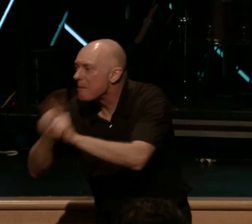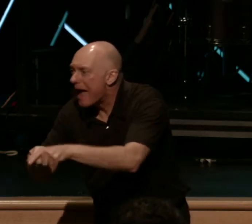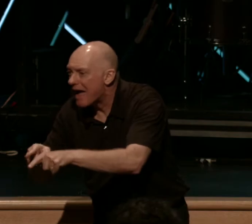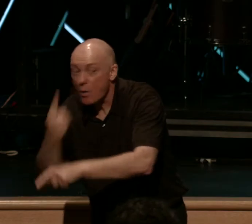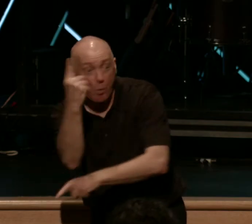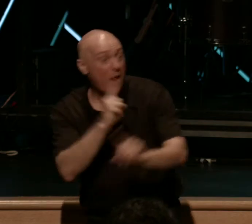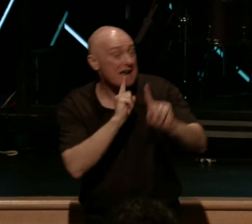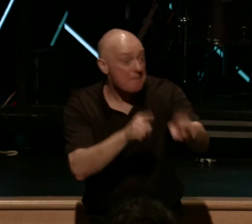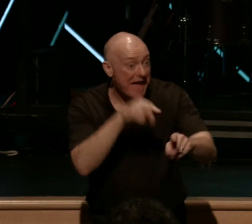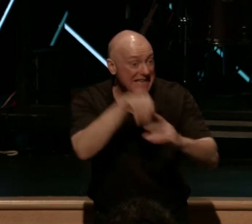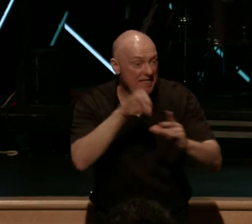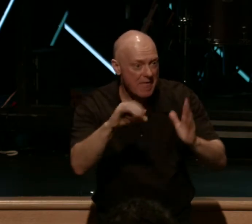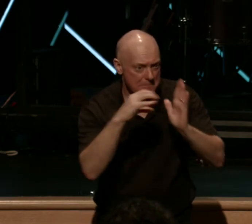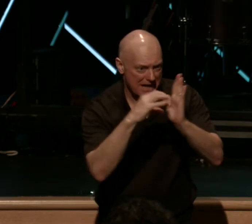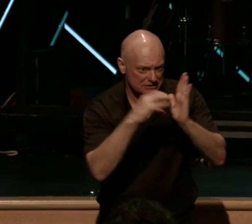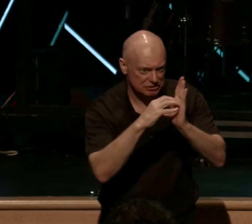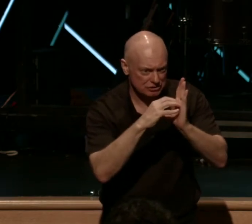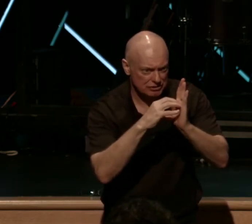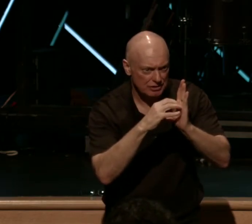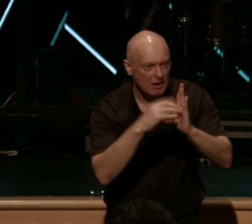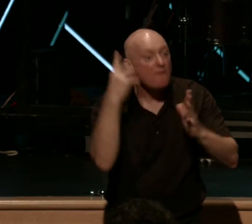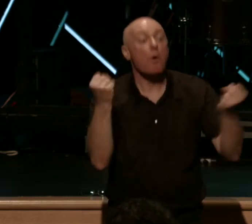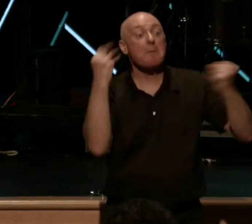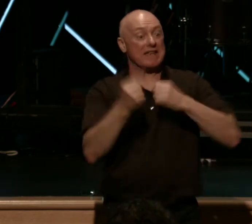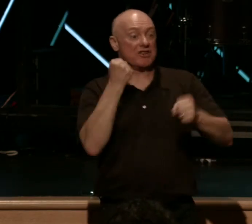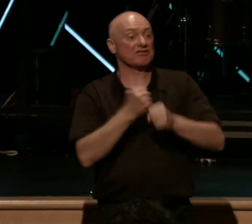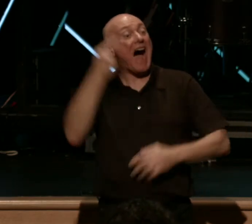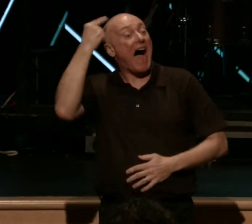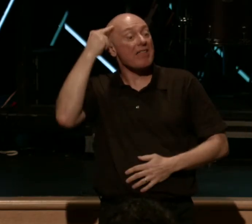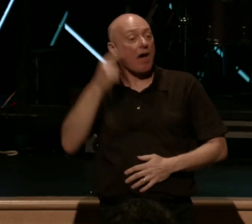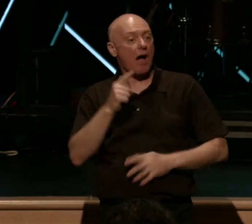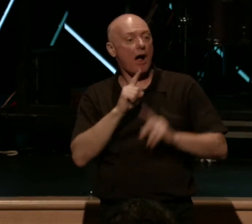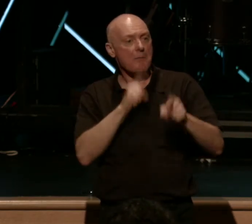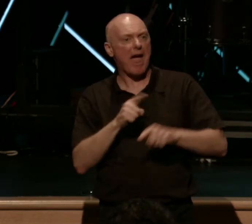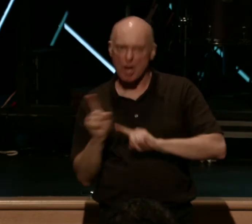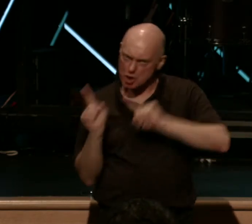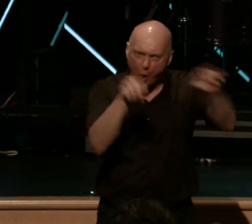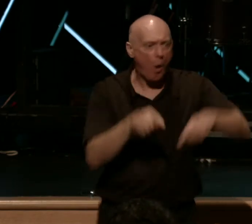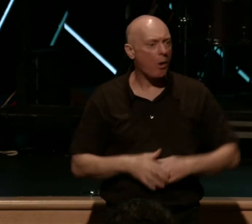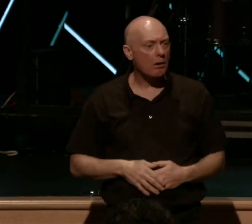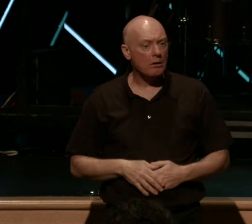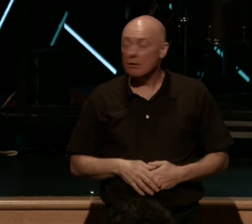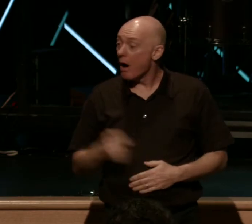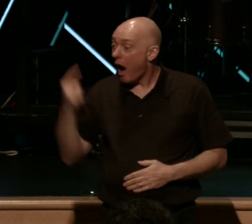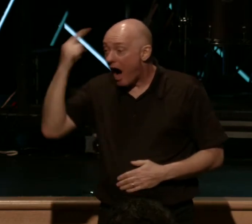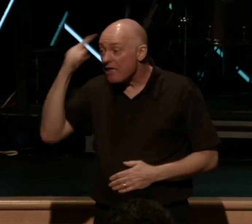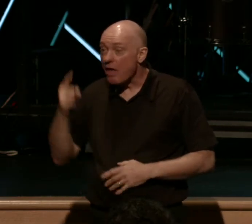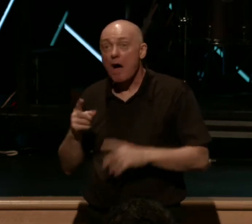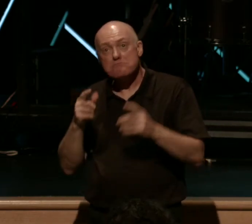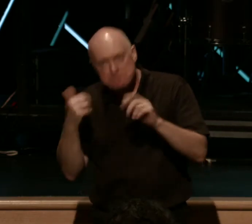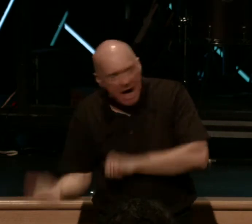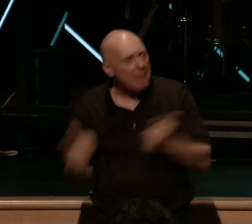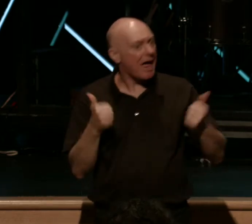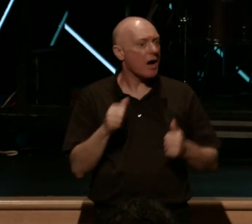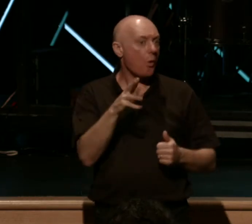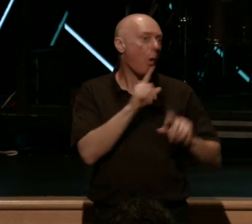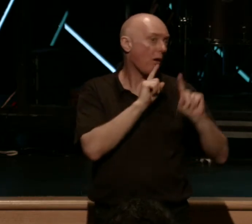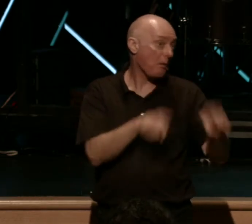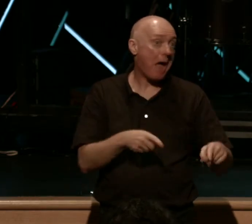There's one command. For years, I thought the command was go or the command could have been baptize or the command even could have